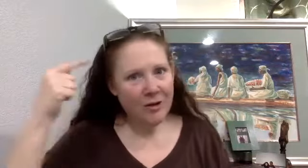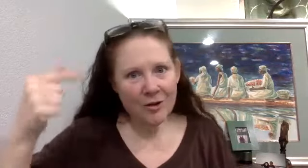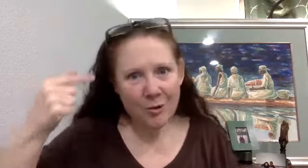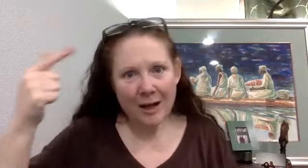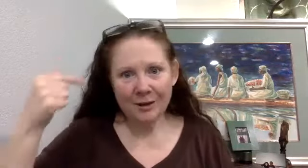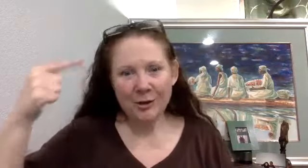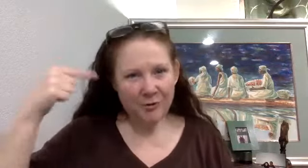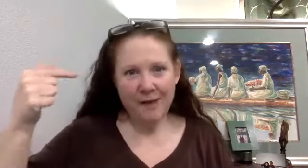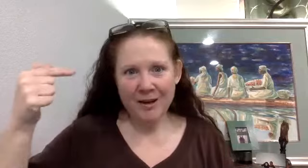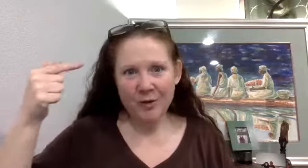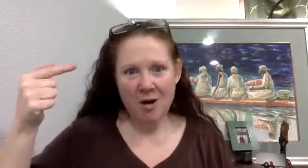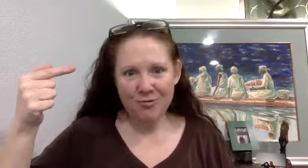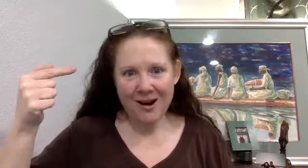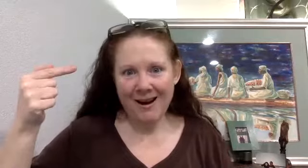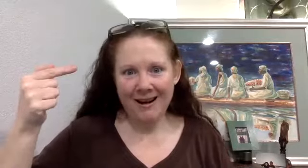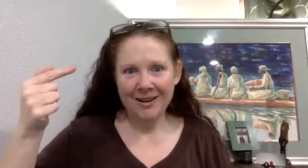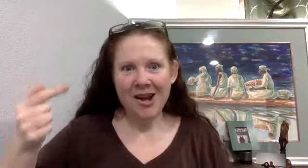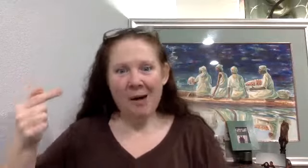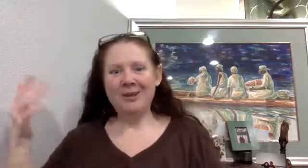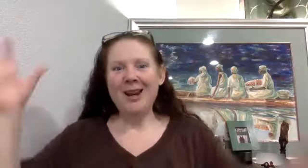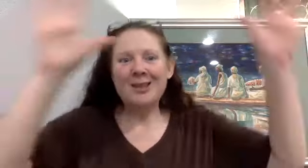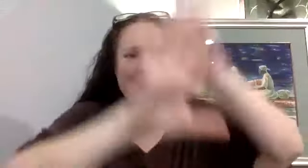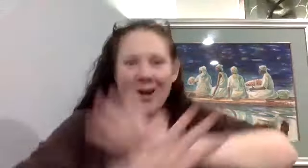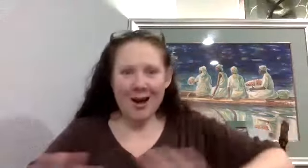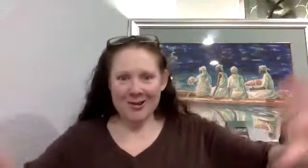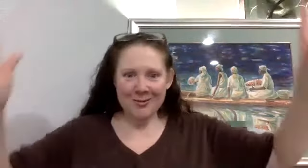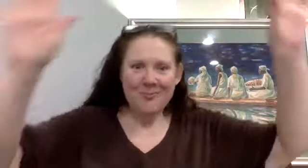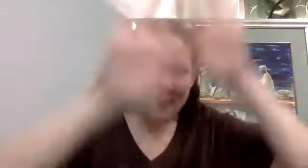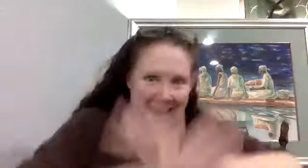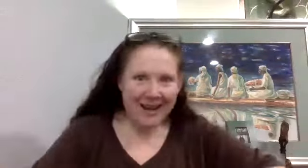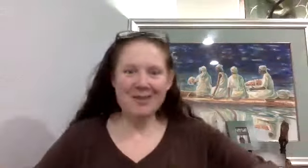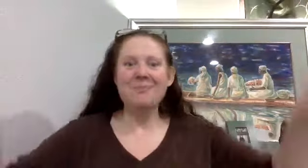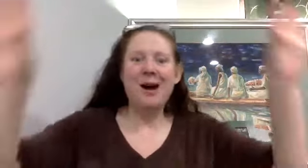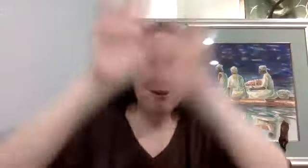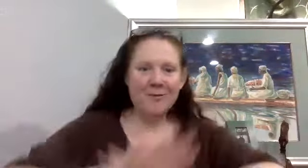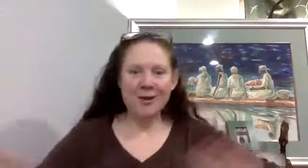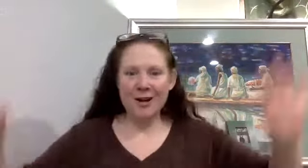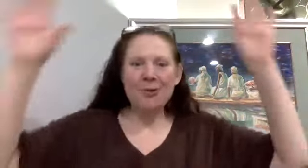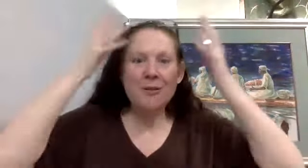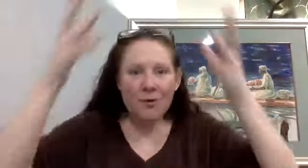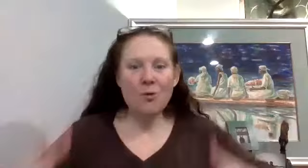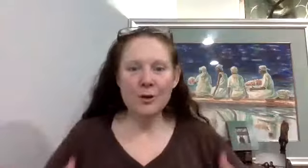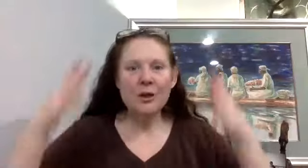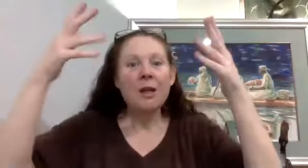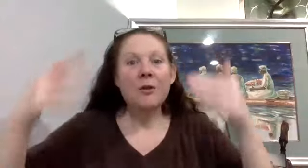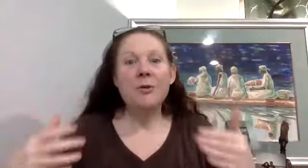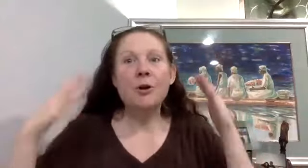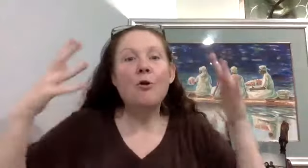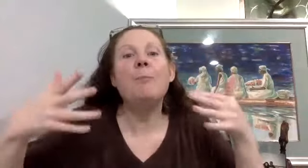understand. You went a little, you too fast for my brain, but then I saw you making the biofield and I'm going, of course, they're going